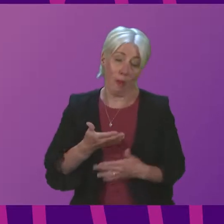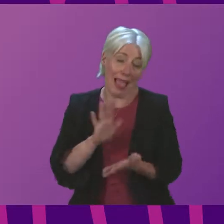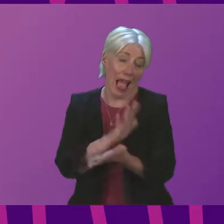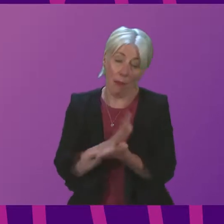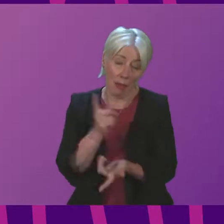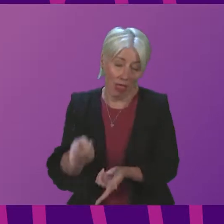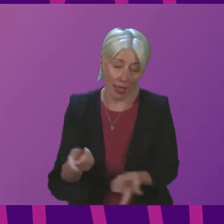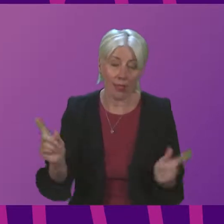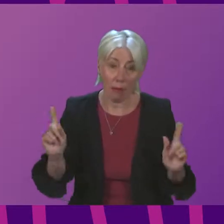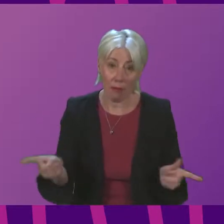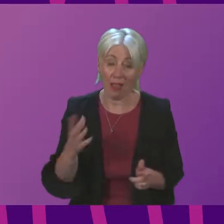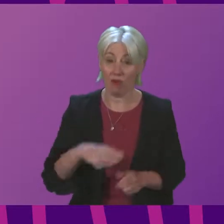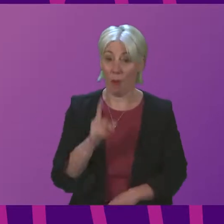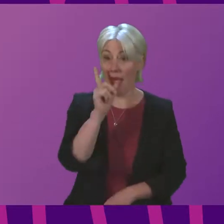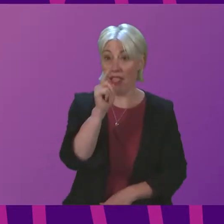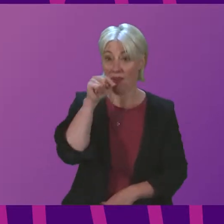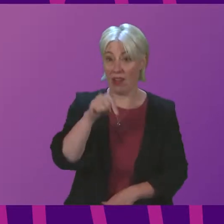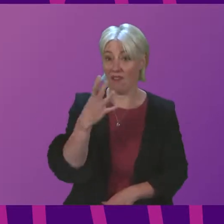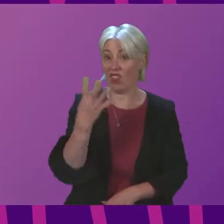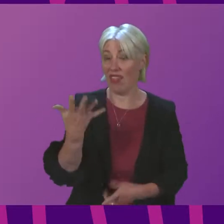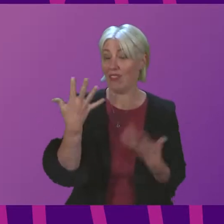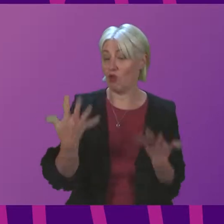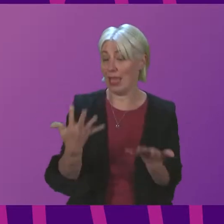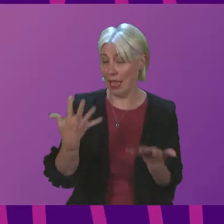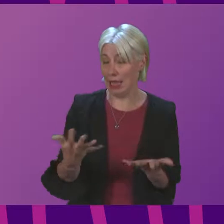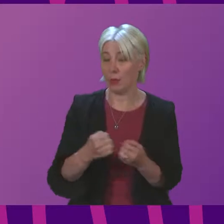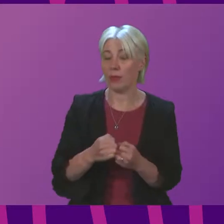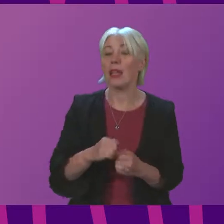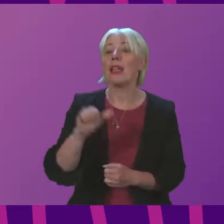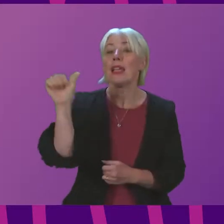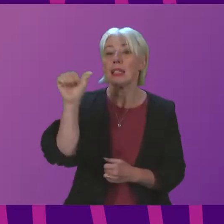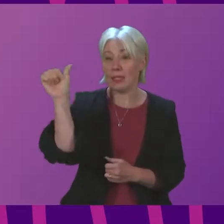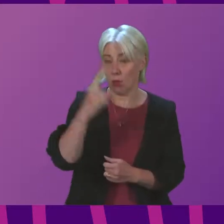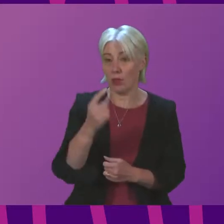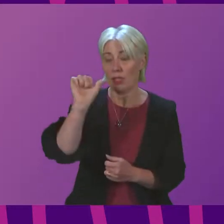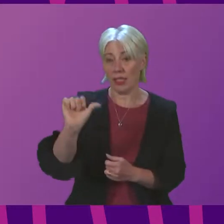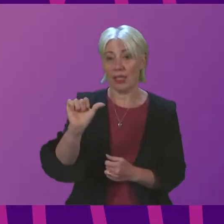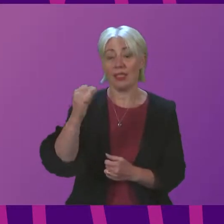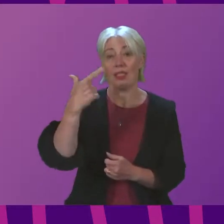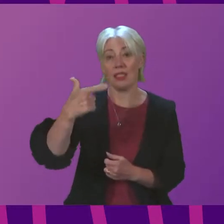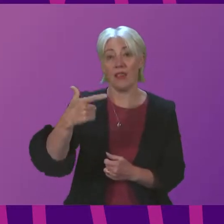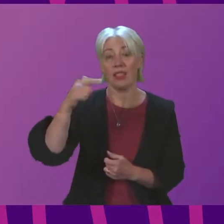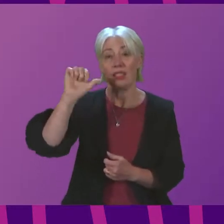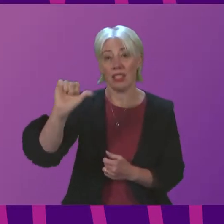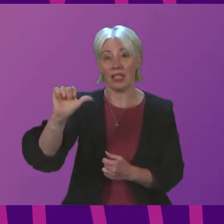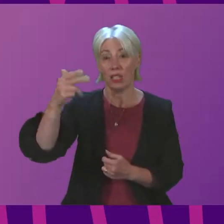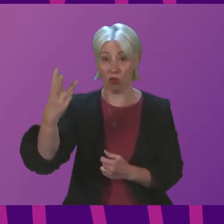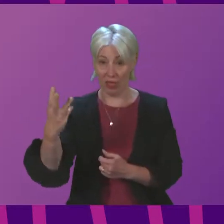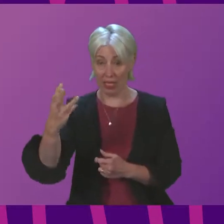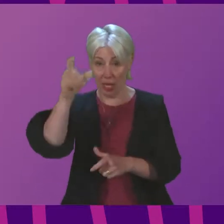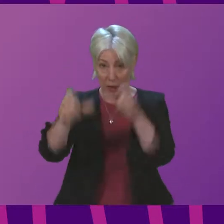As of 11.45 this morning, I am informed that 16,763 customers